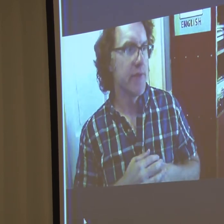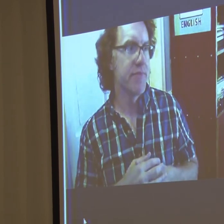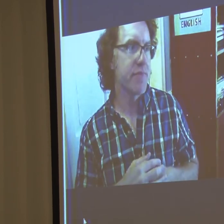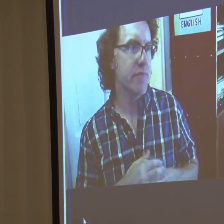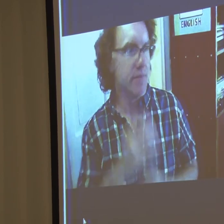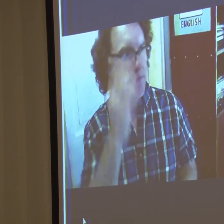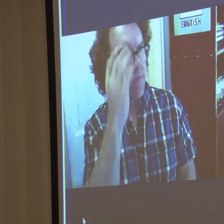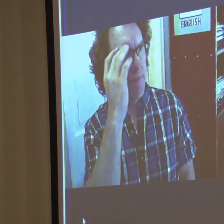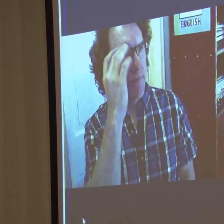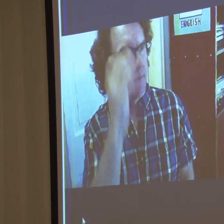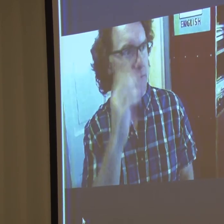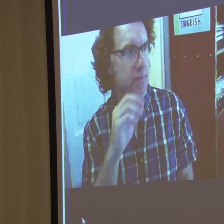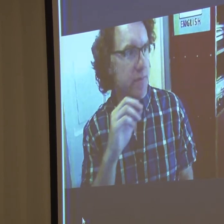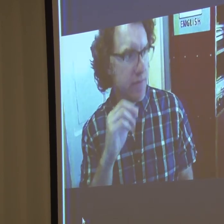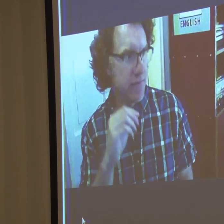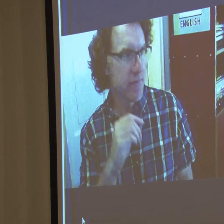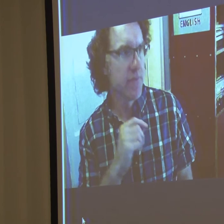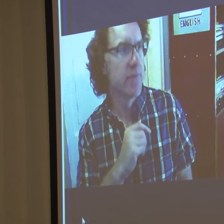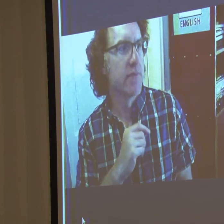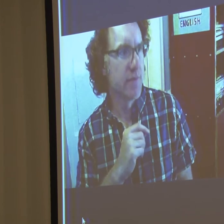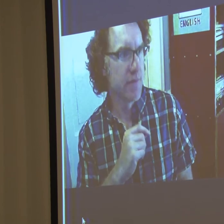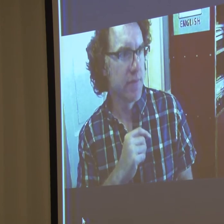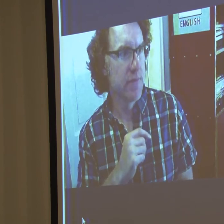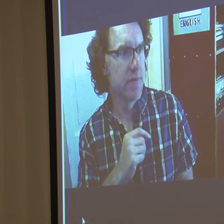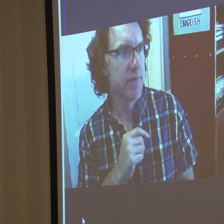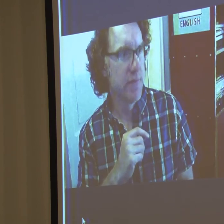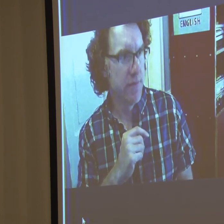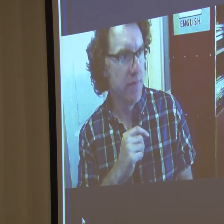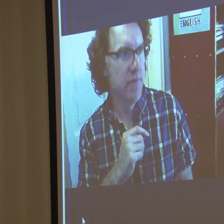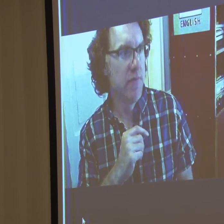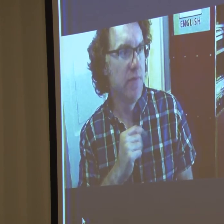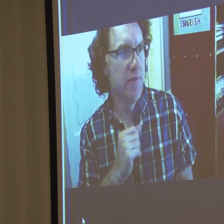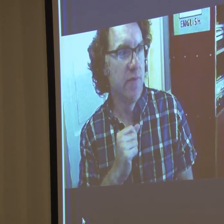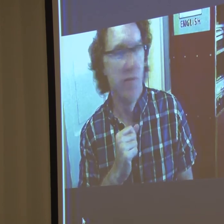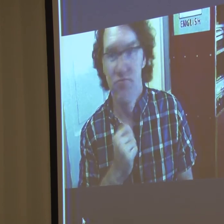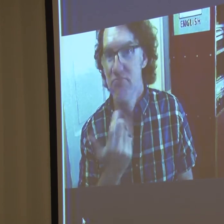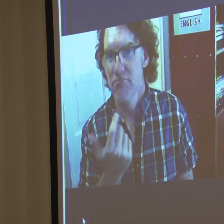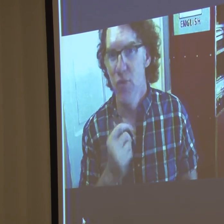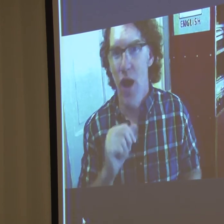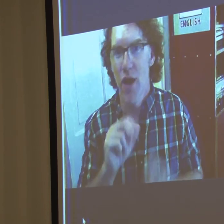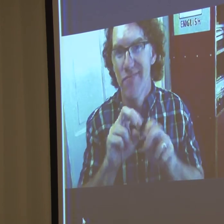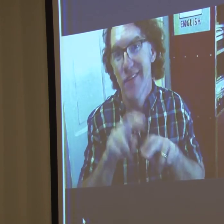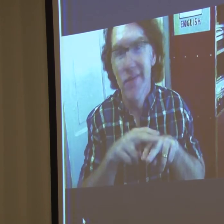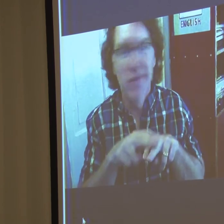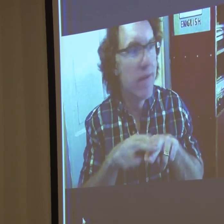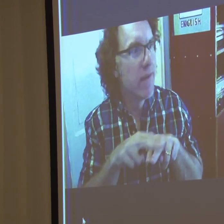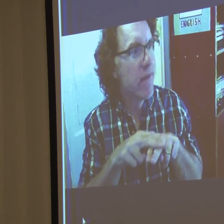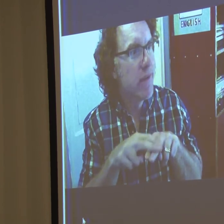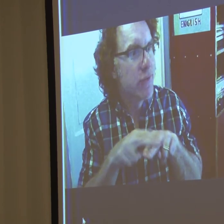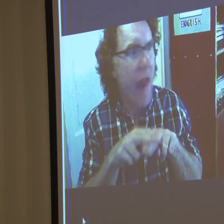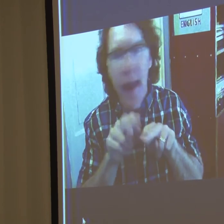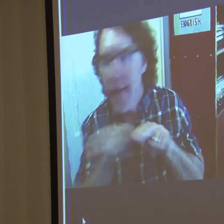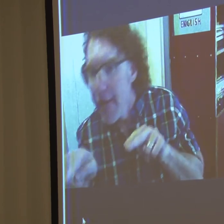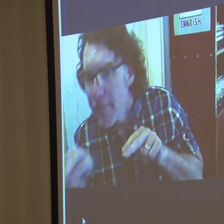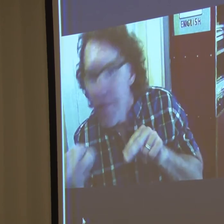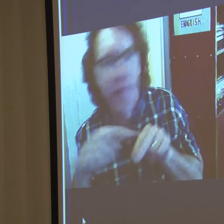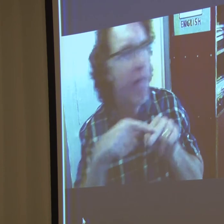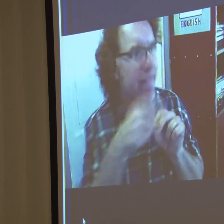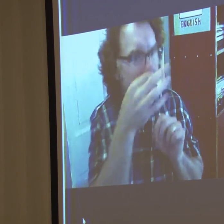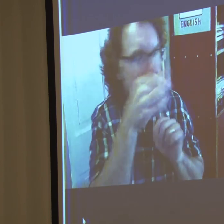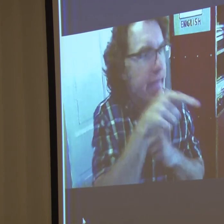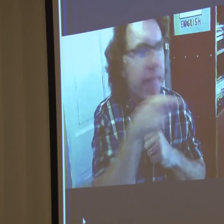like, for example, in Europe, there may be different types of sign language even within one country. So, no, it's not universal.